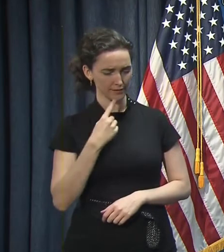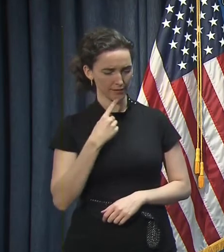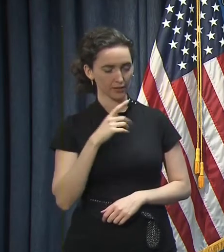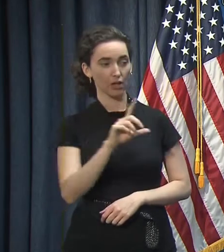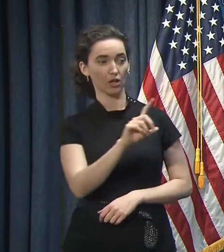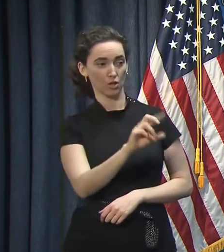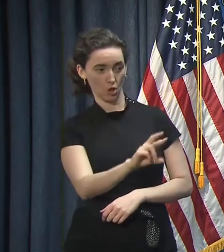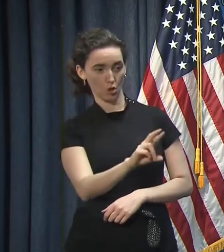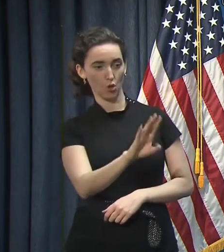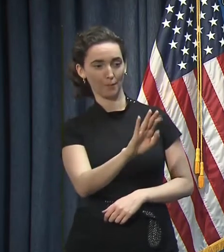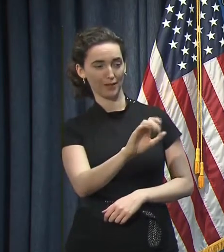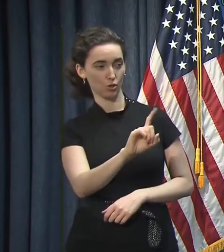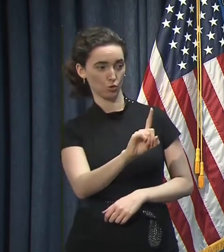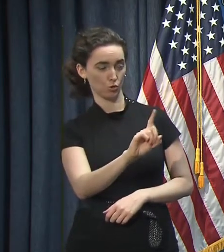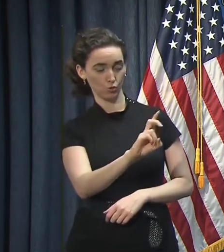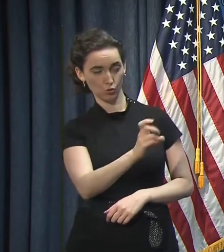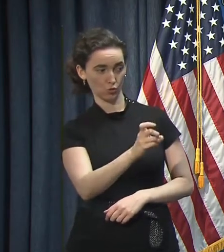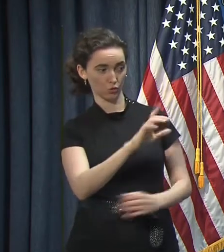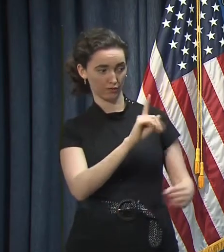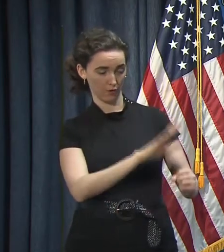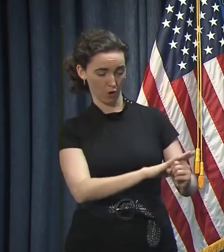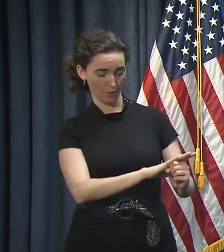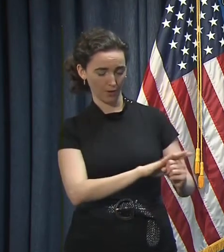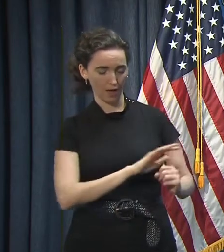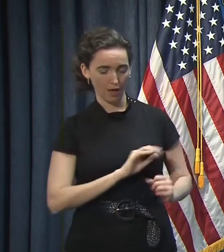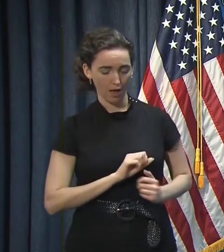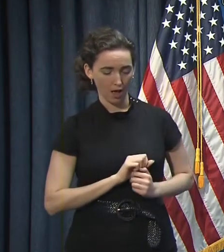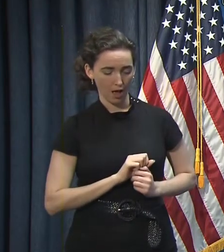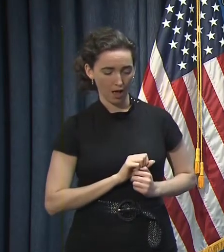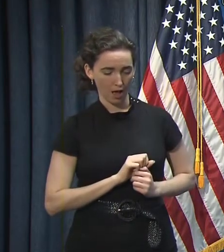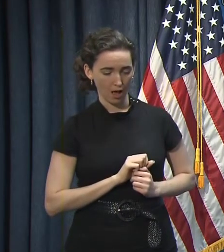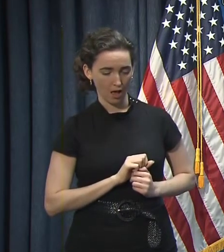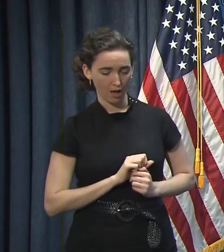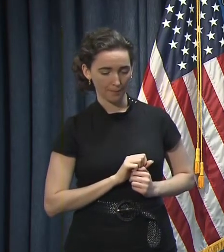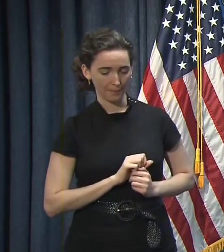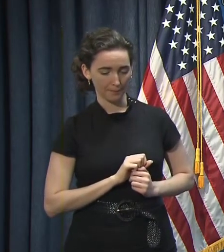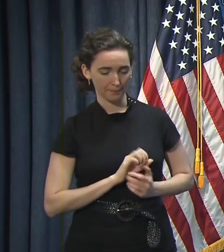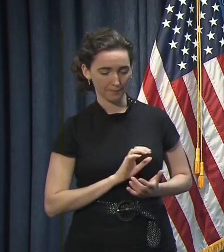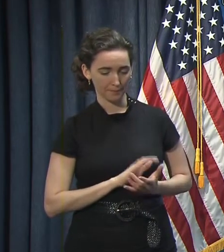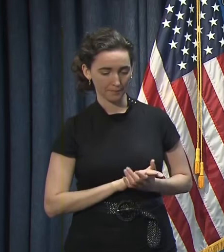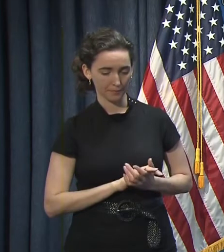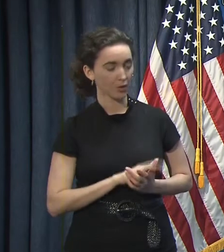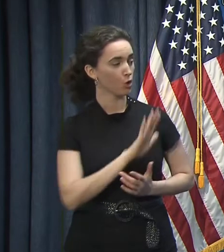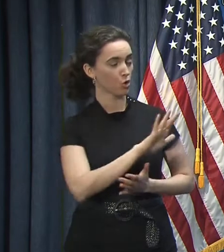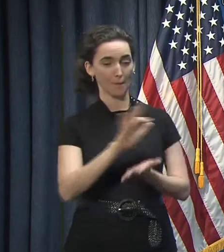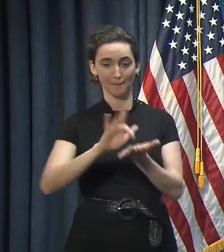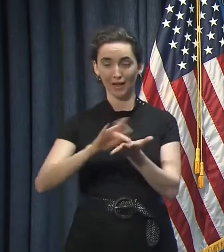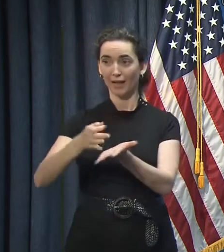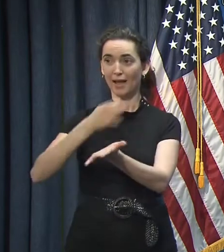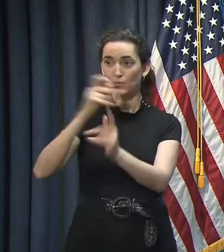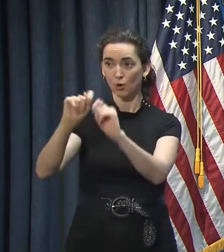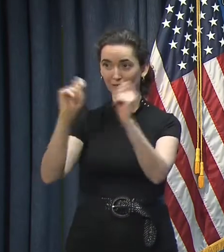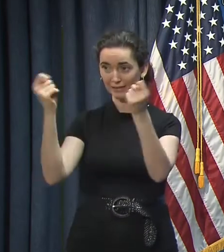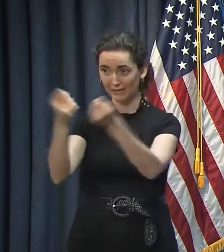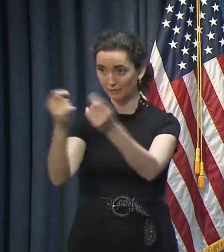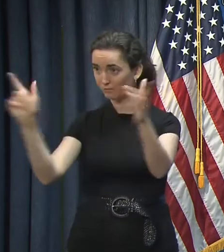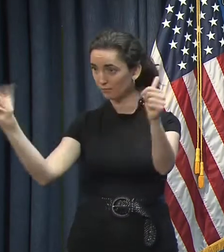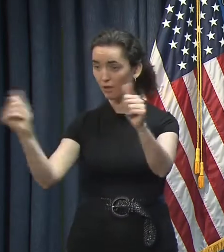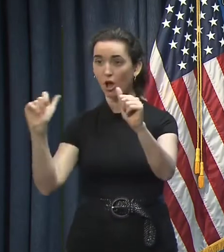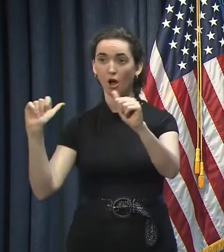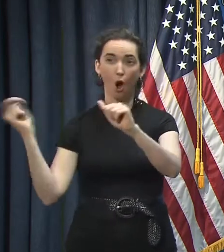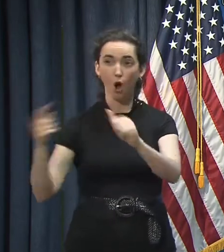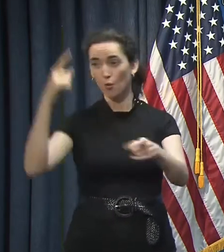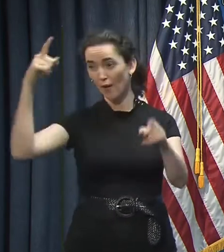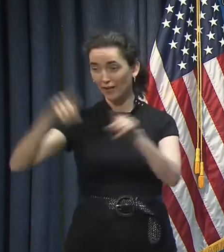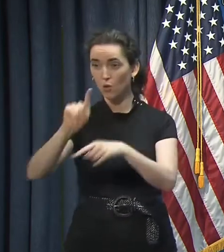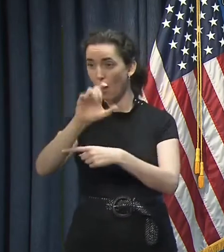Bue confirmed, that you had unanimously from your medical expert team to extend the order. Did